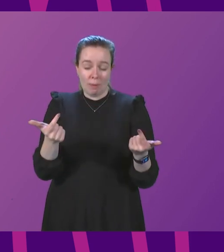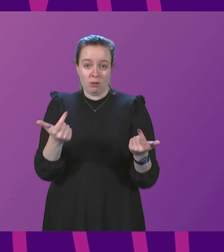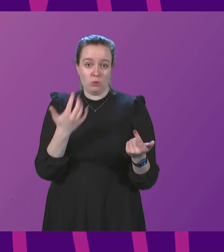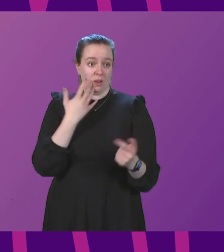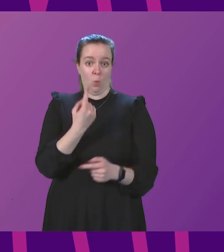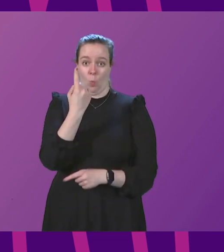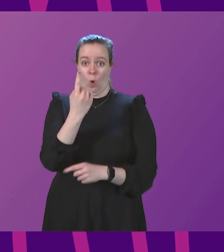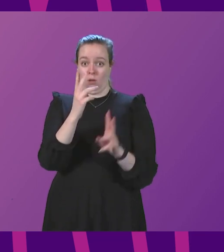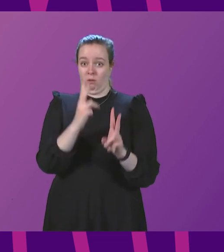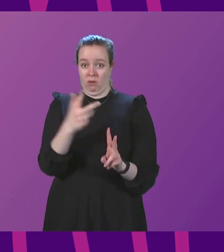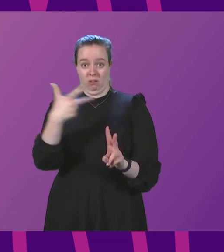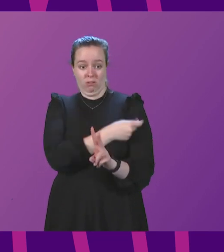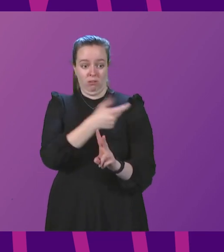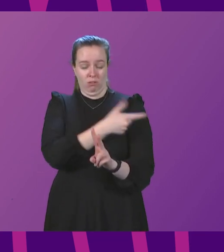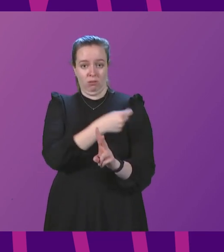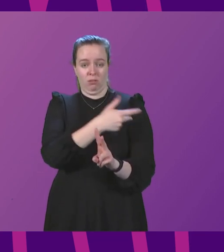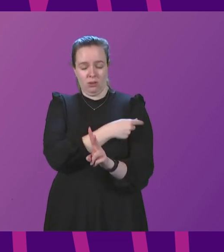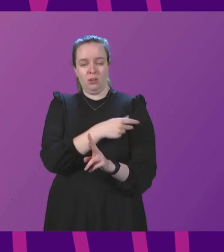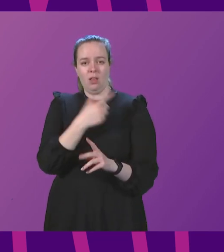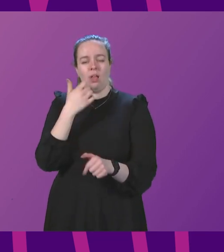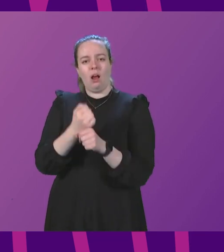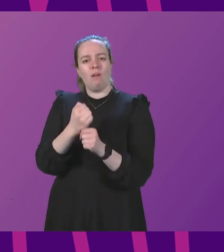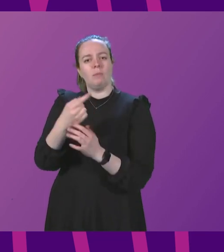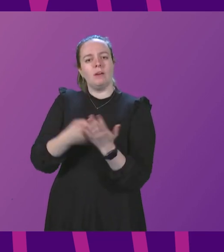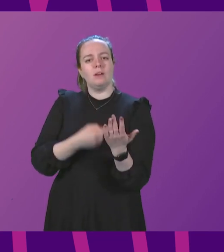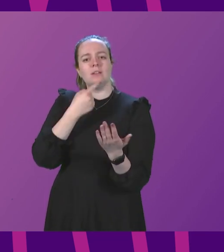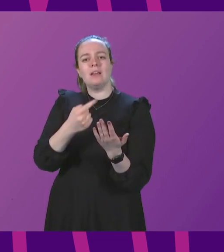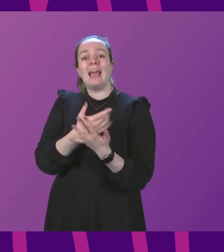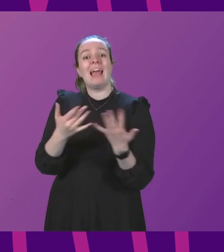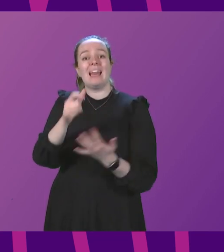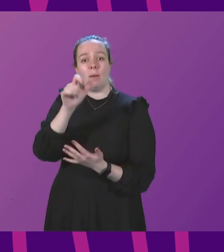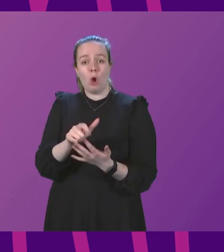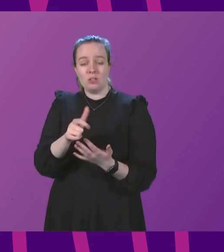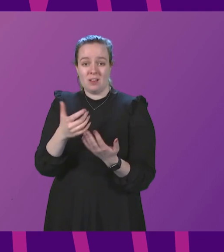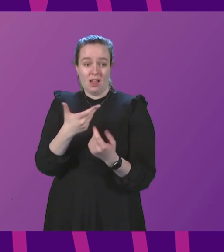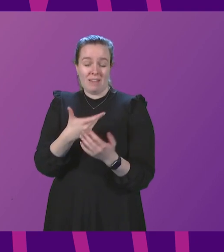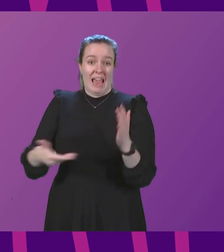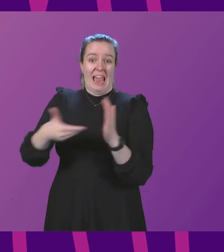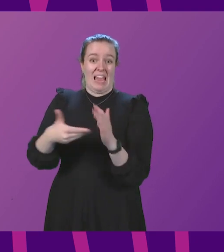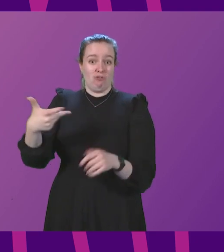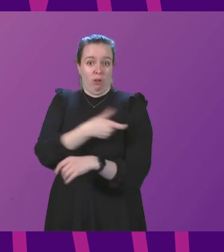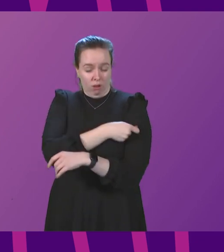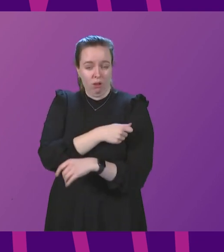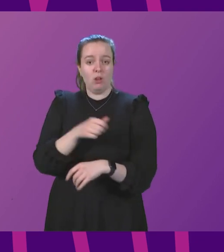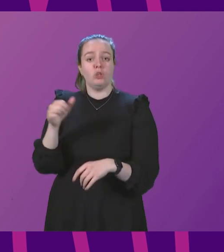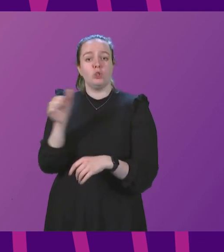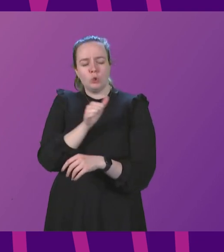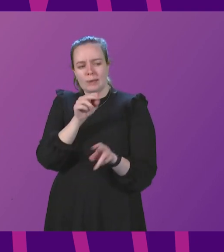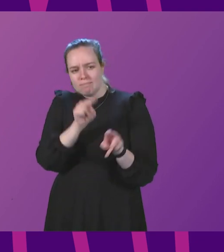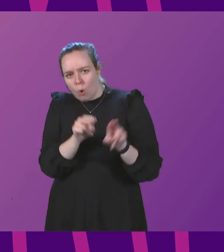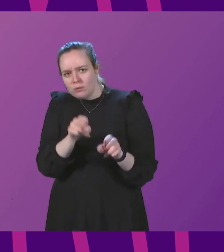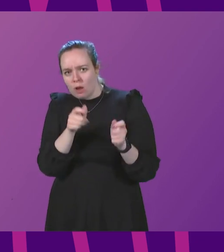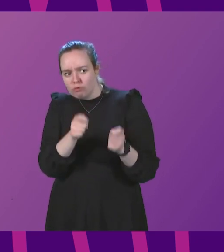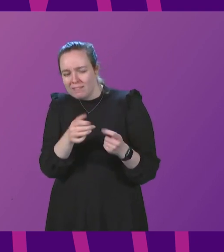sitting Despite UK government guidance stating that any person who has given more than the recommended dose should be monitored and treated for symptoms my